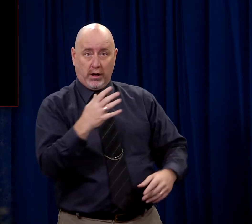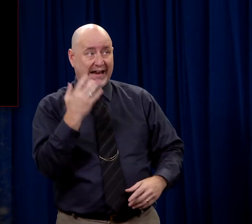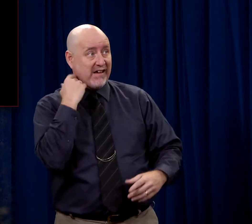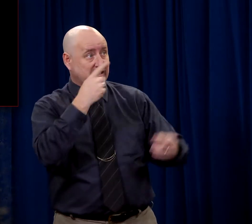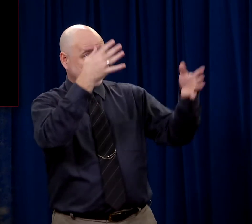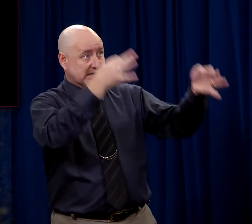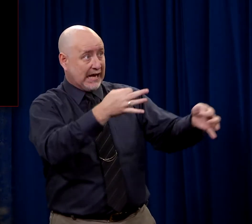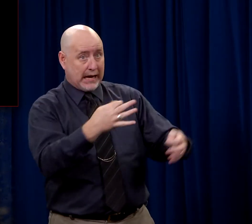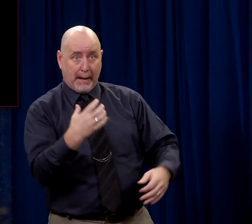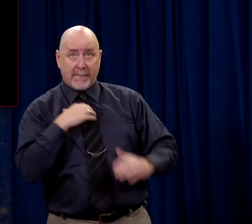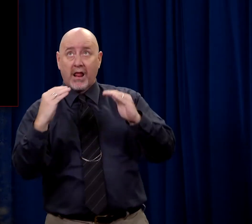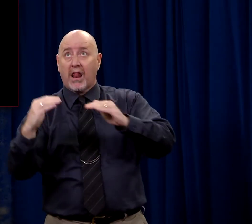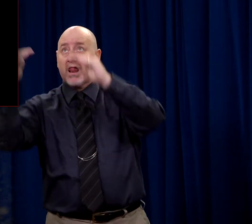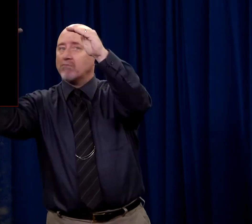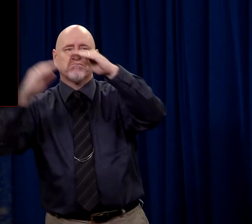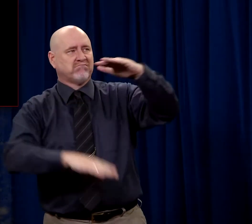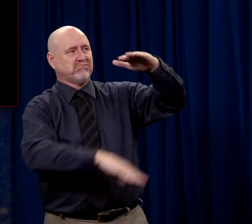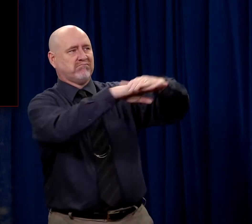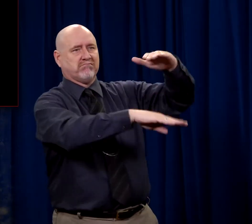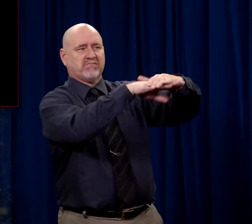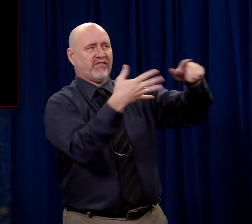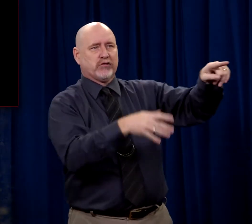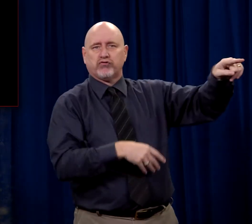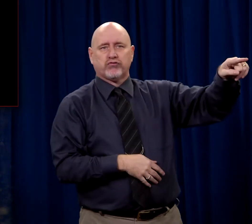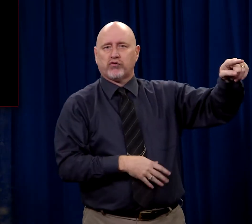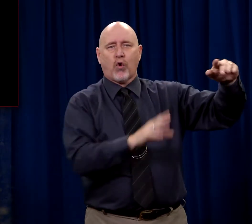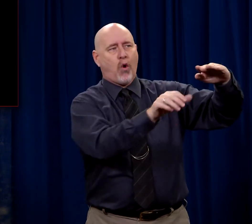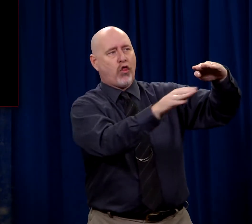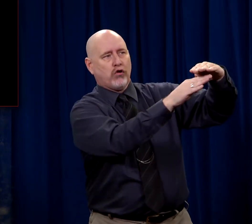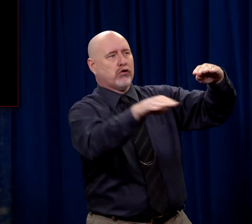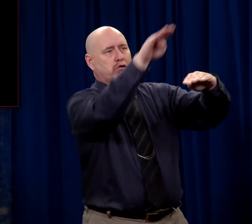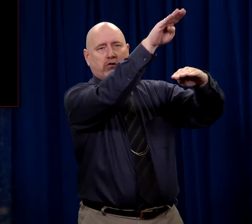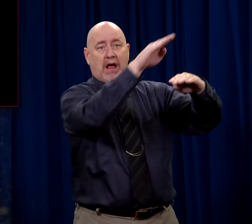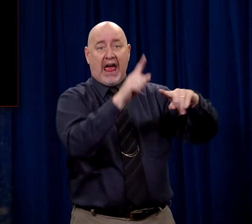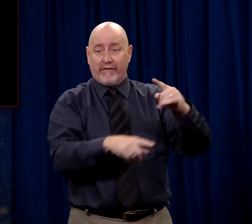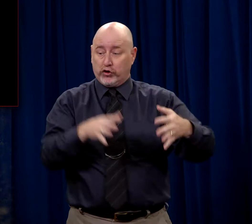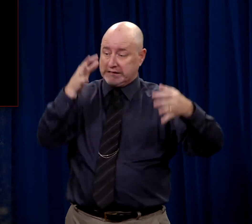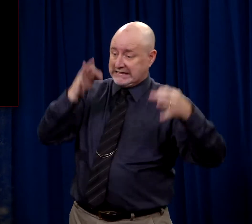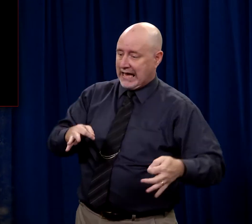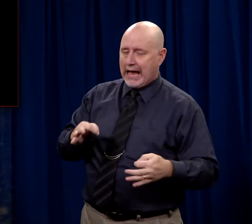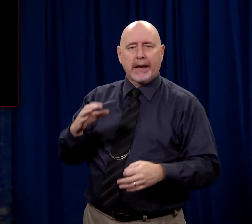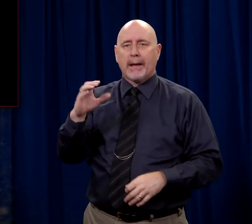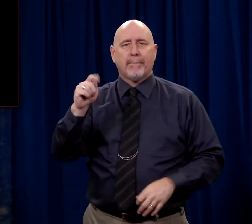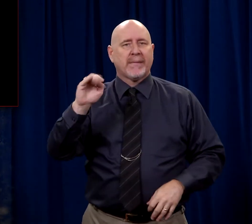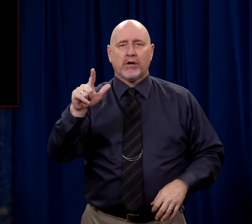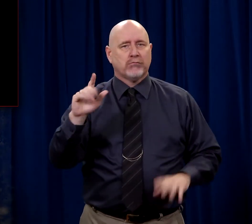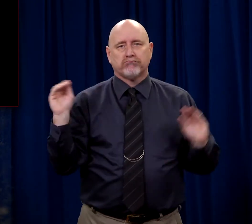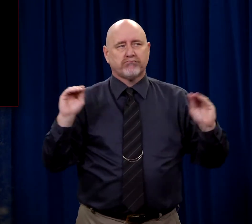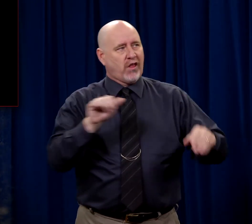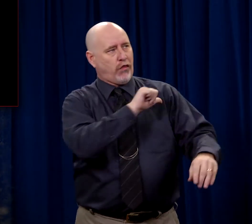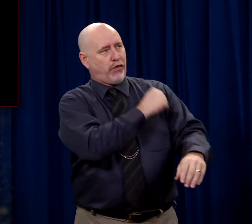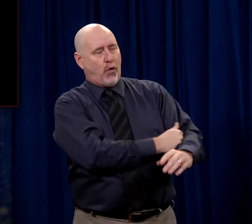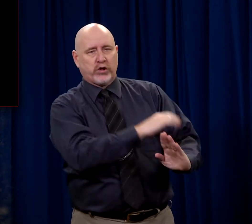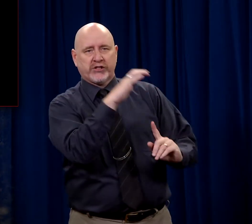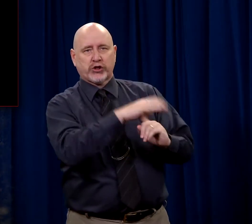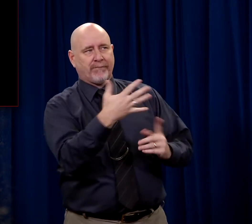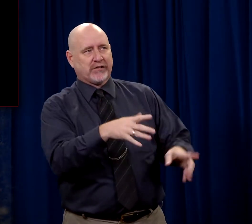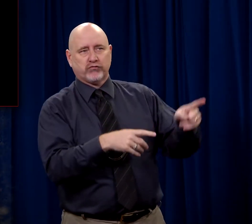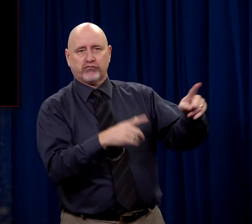appeal. I mean, this was the highest court. This is as far as it goes. Once convicted, no appeal. Their authority was supreme.